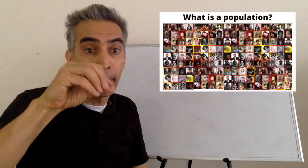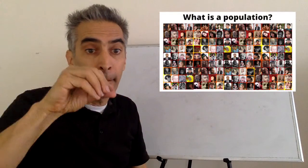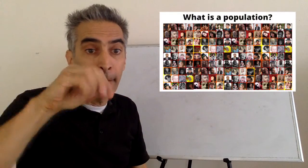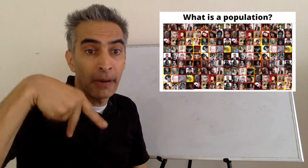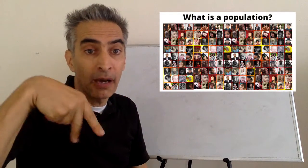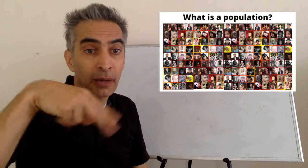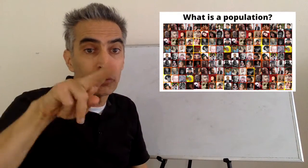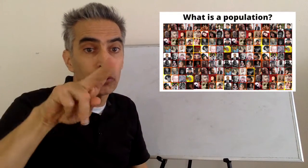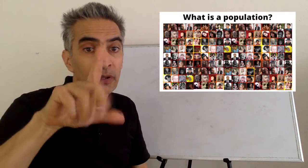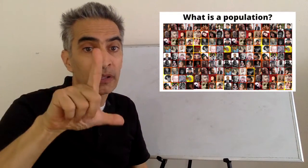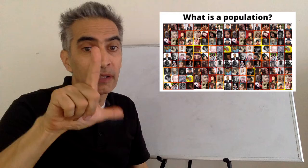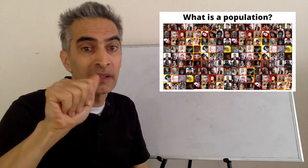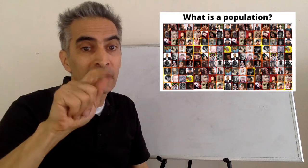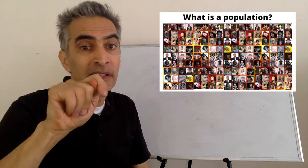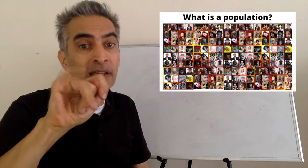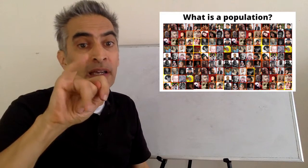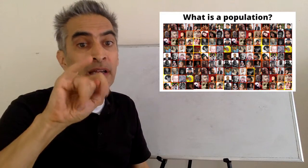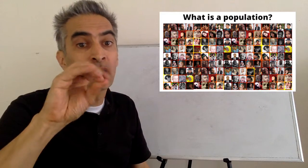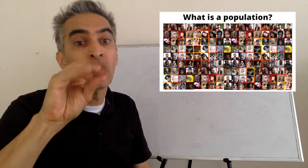What is a population?